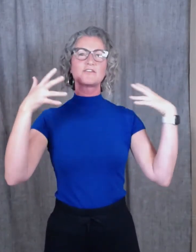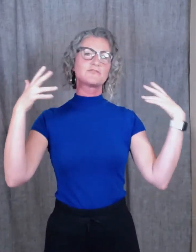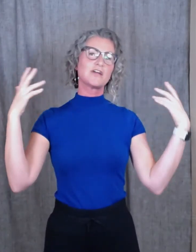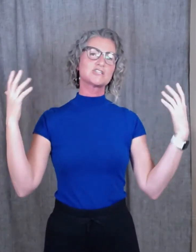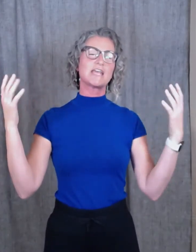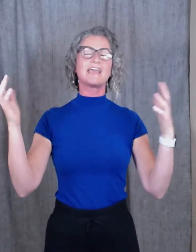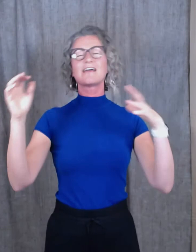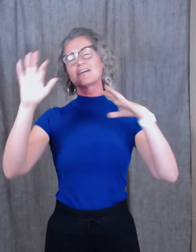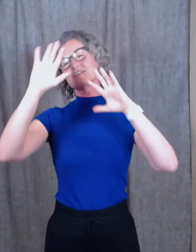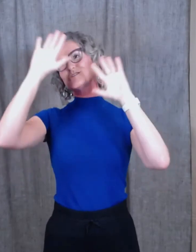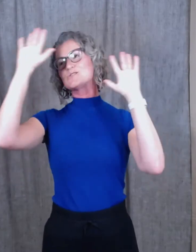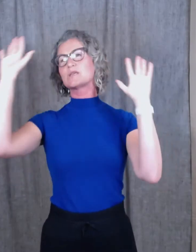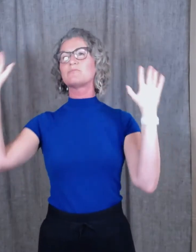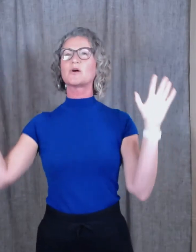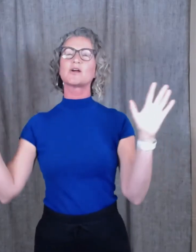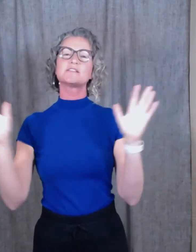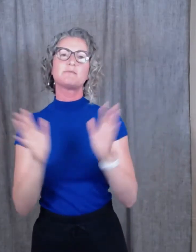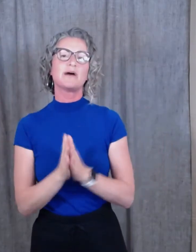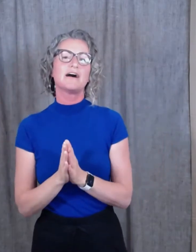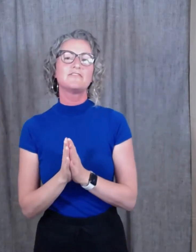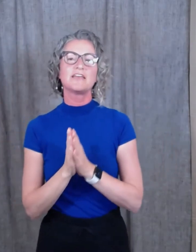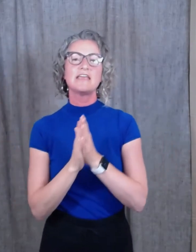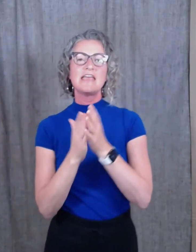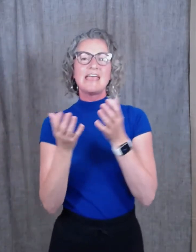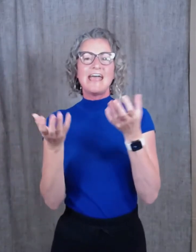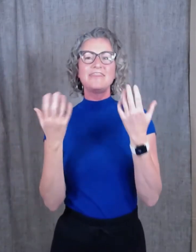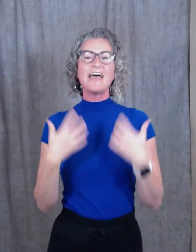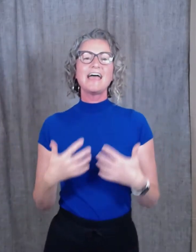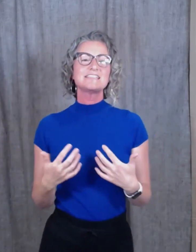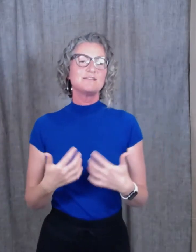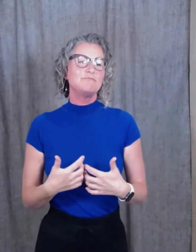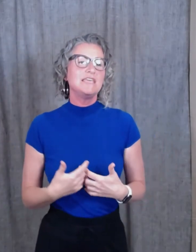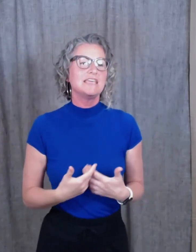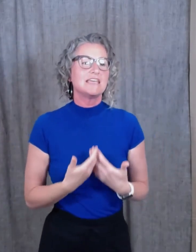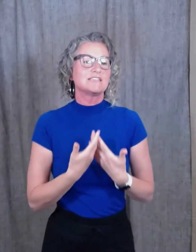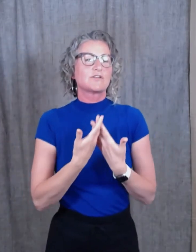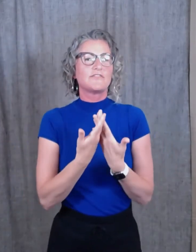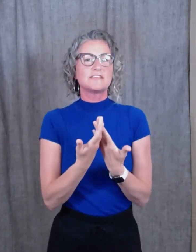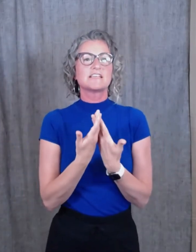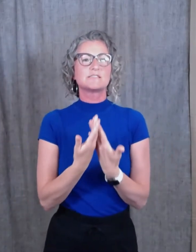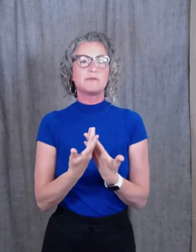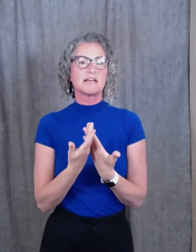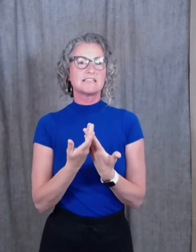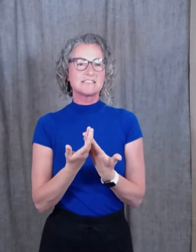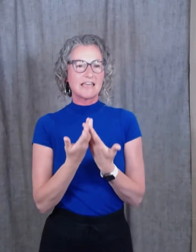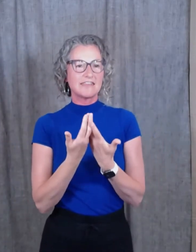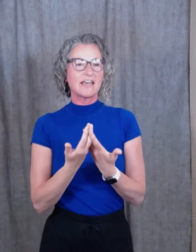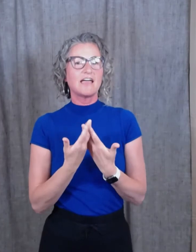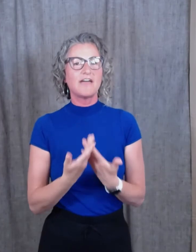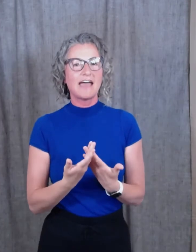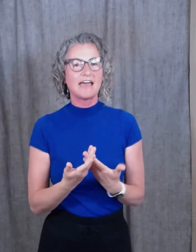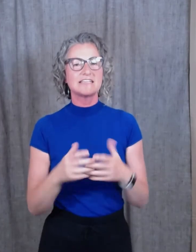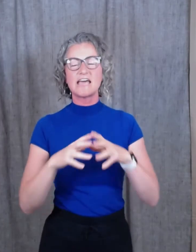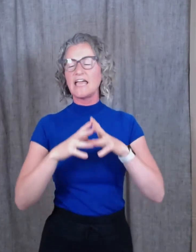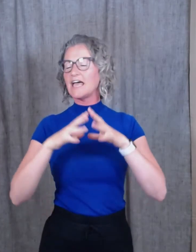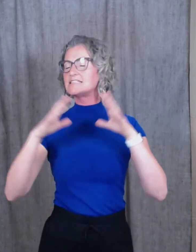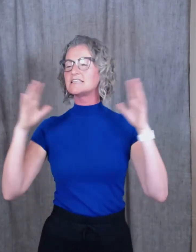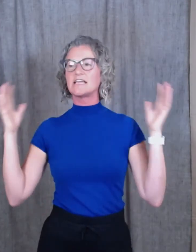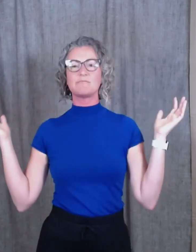fresh air, and there's usually birds above. And that, to me, is sort of this experience that I've had, is I had to lay back.